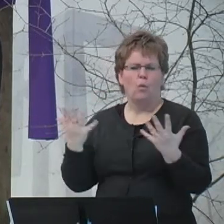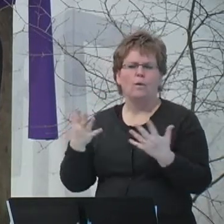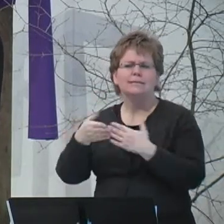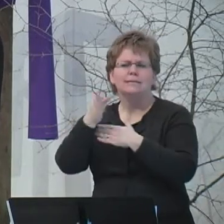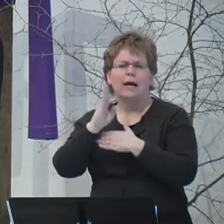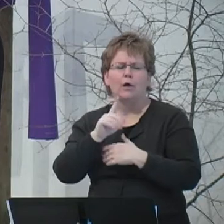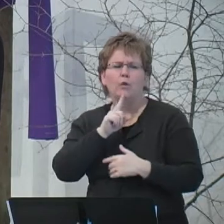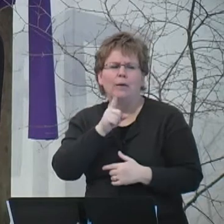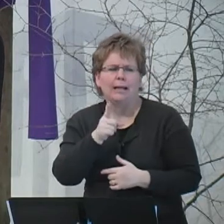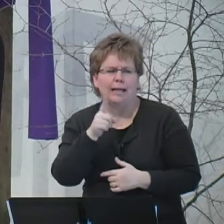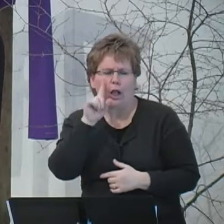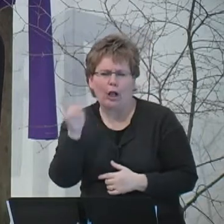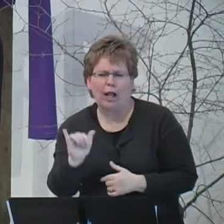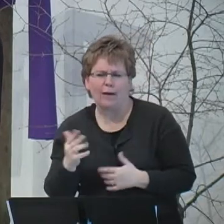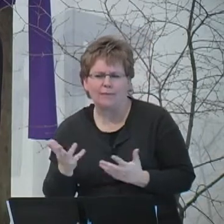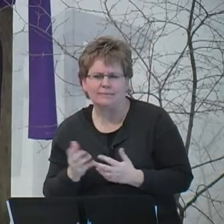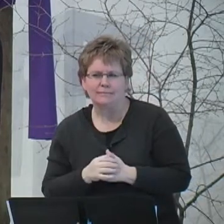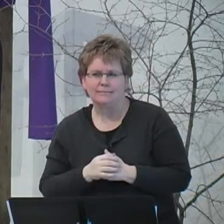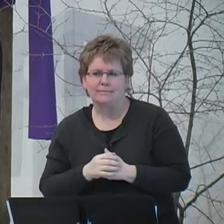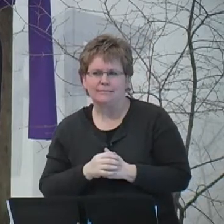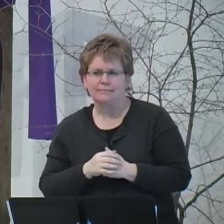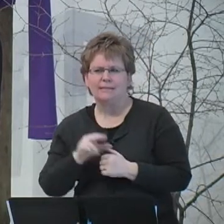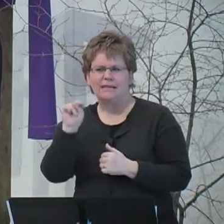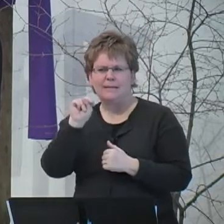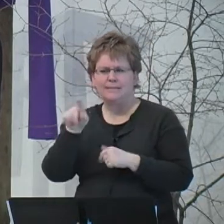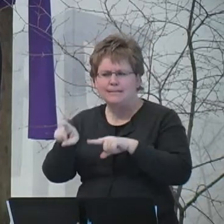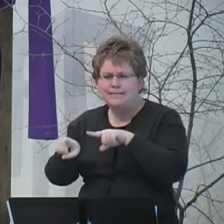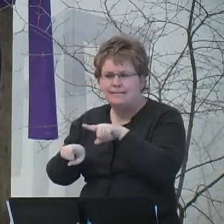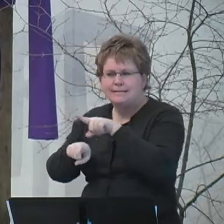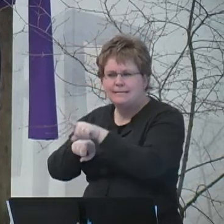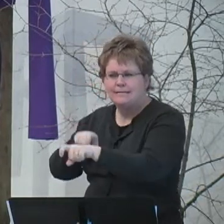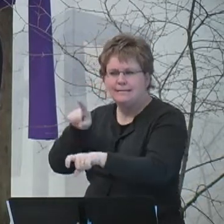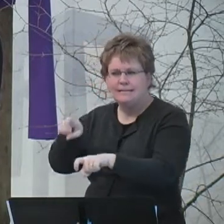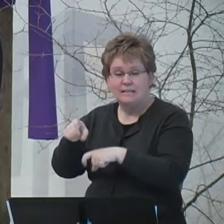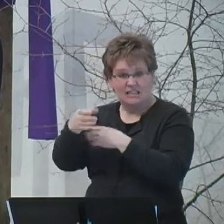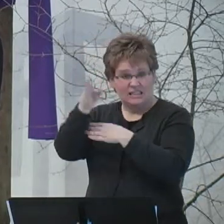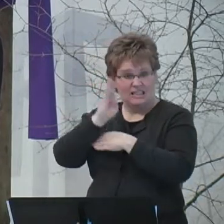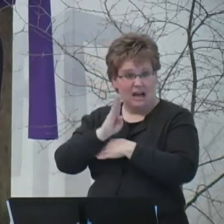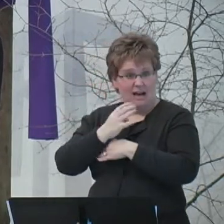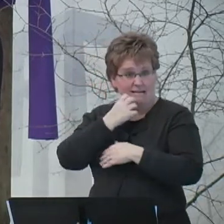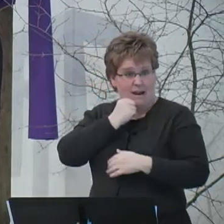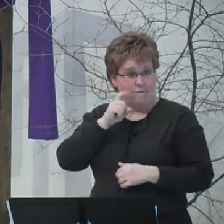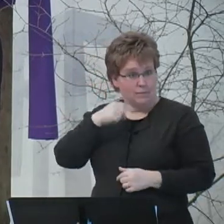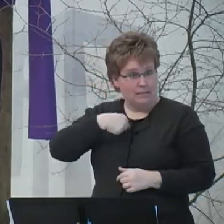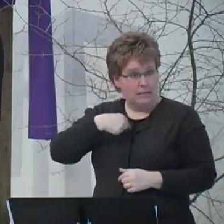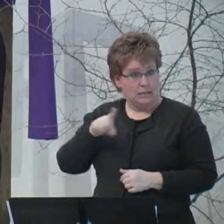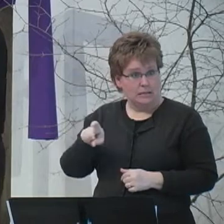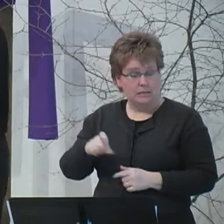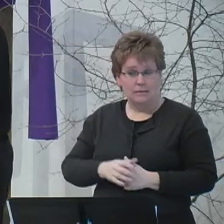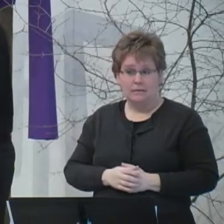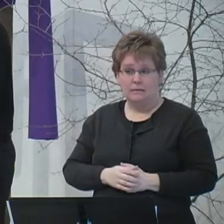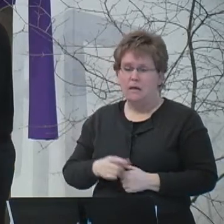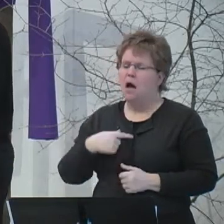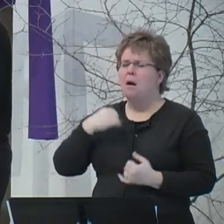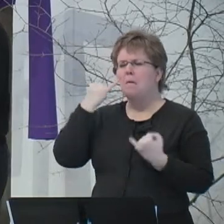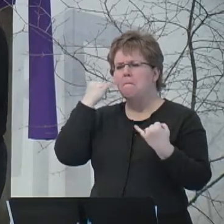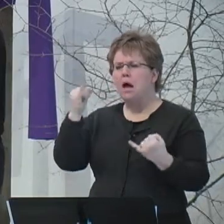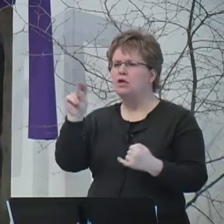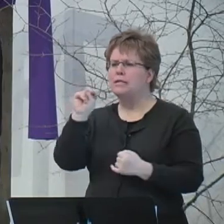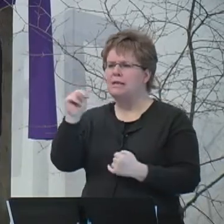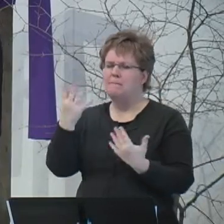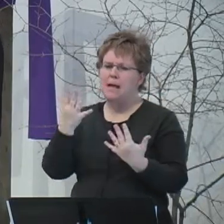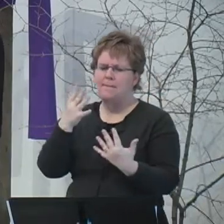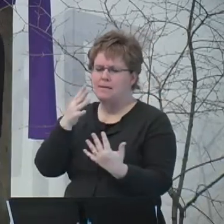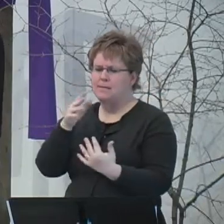like? And more important, does God care for me? And I can imagine Nicodemus looking